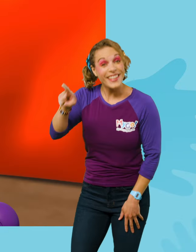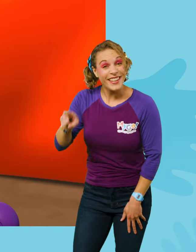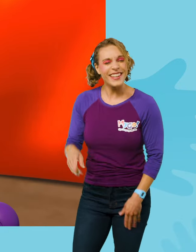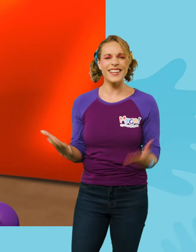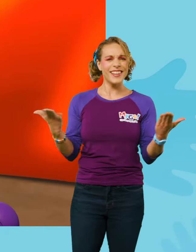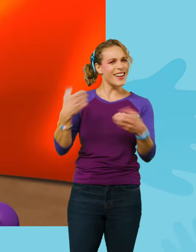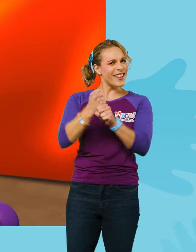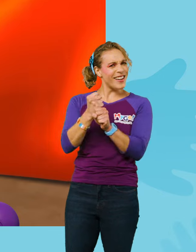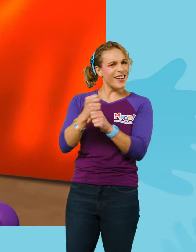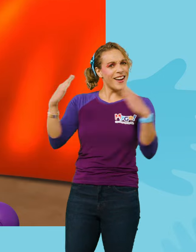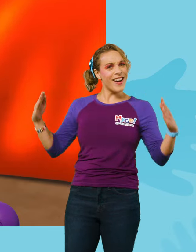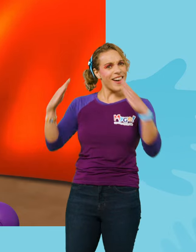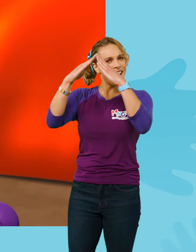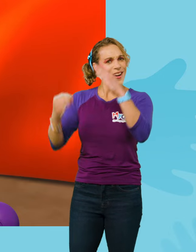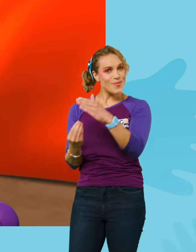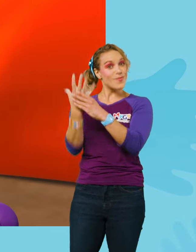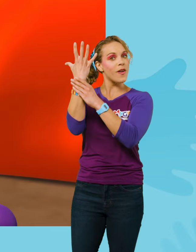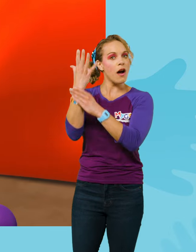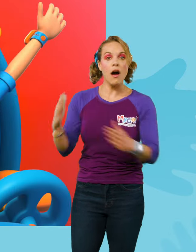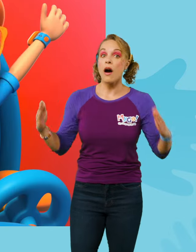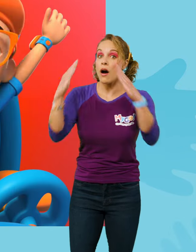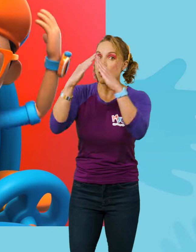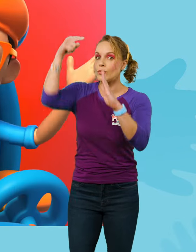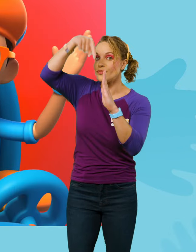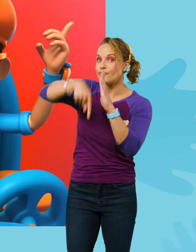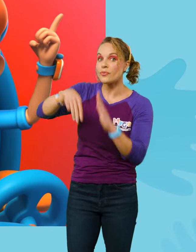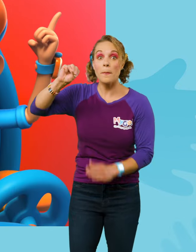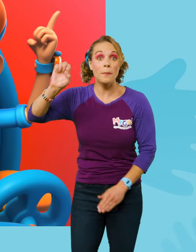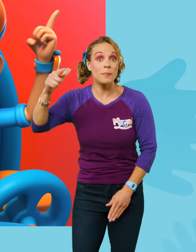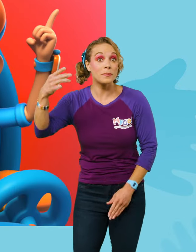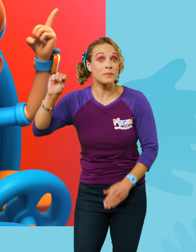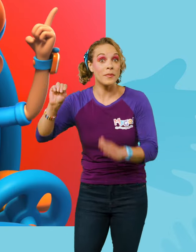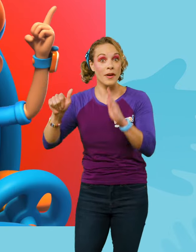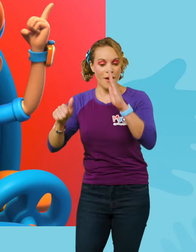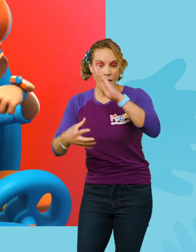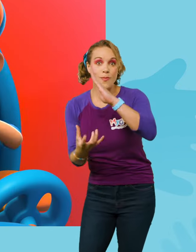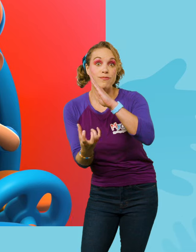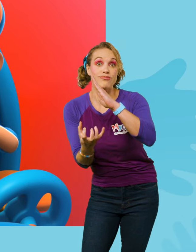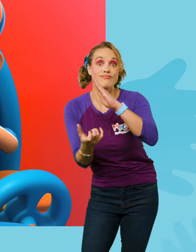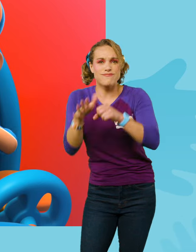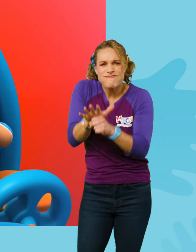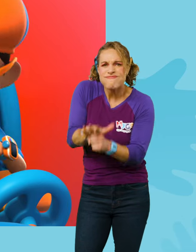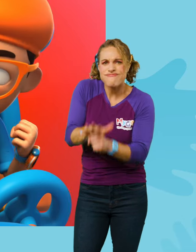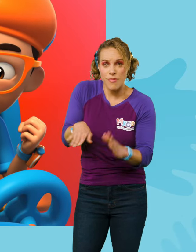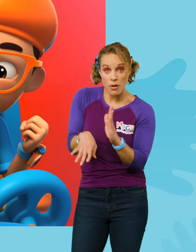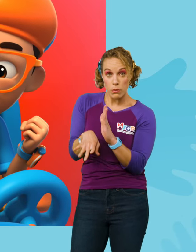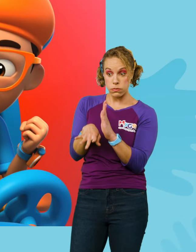question. What makes a volcano erupt? A volcano erupts when the hot magma inside it builds pressure and